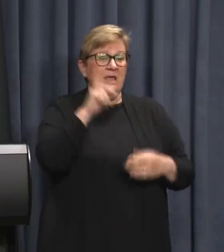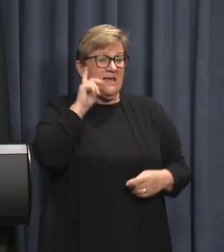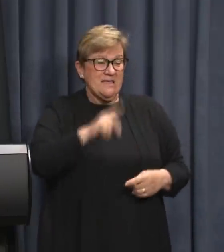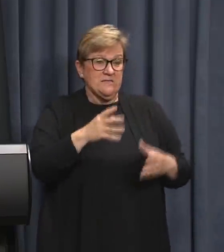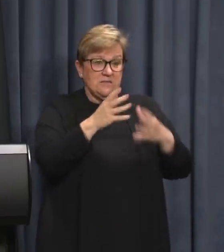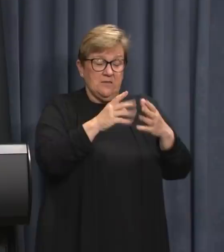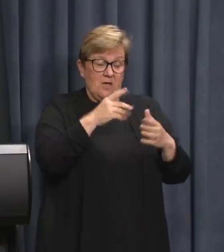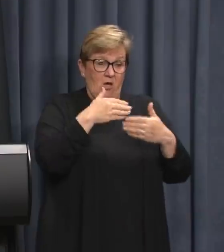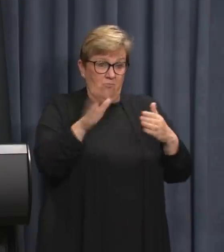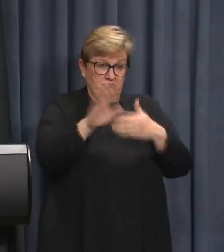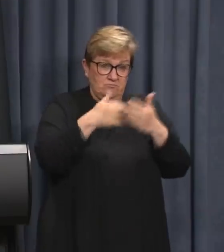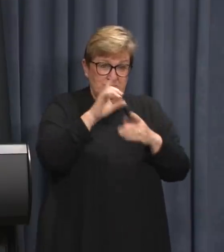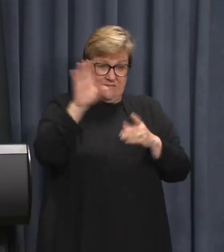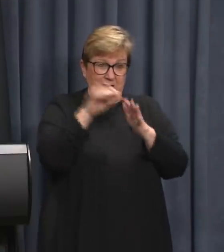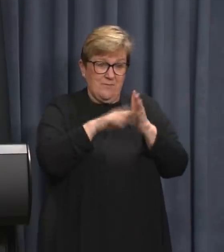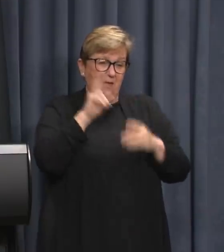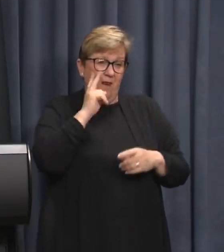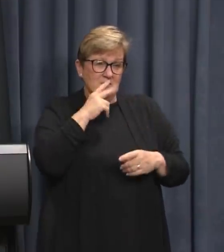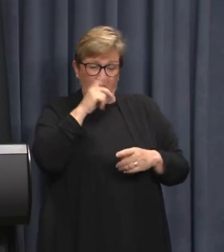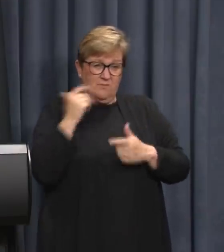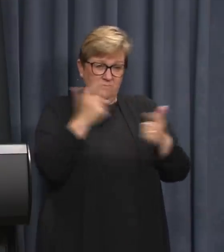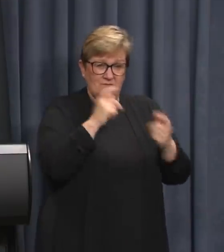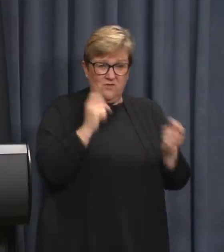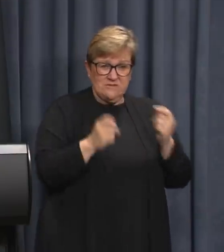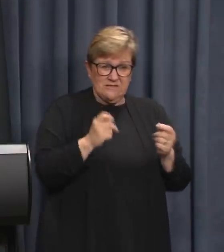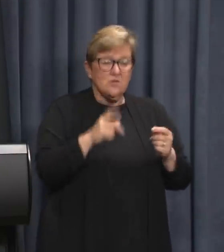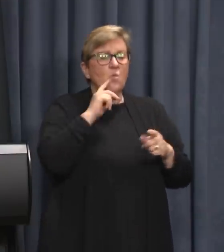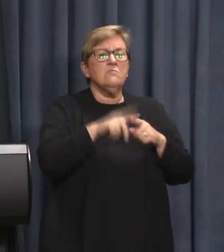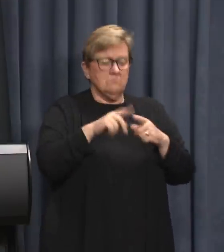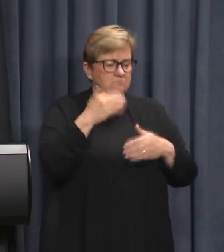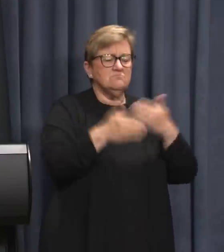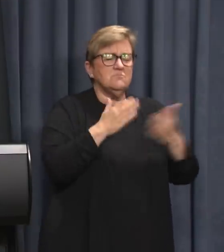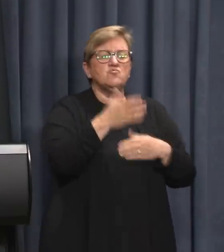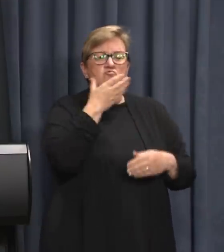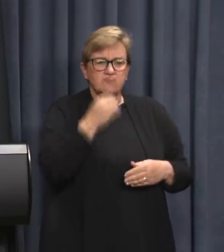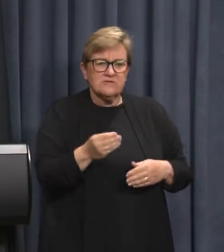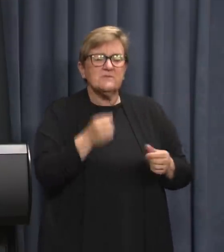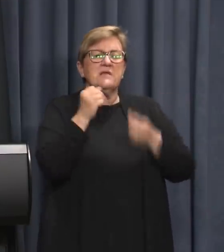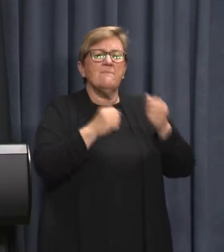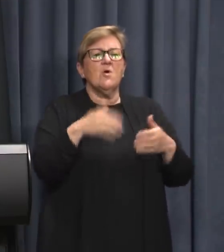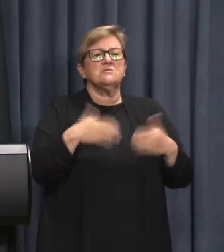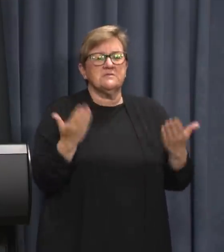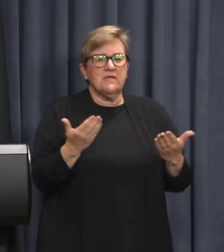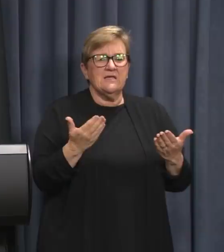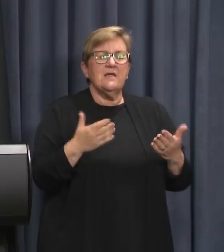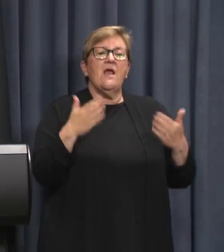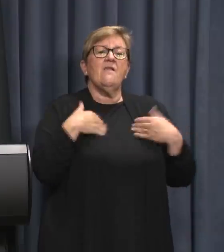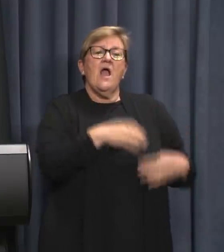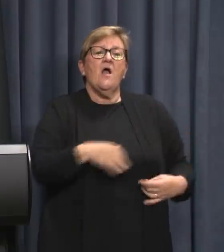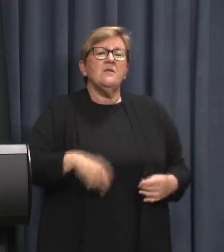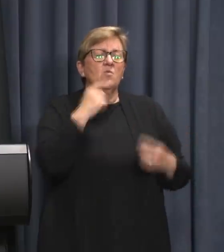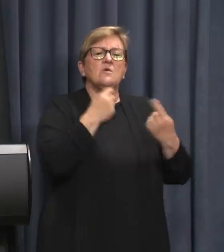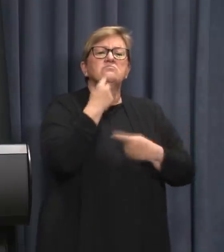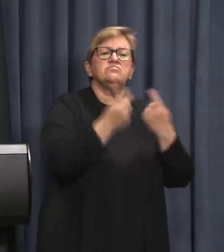and stayed open until 10pm last night. They will keep operating throughout Christmas and Boxing Day. The Health Minister will